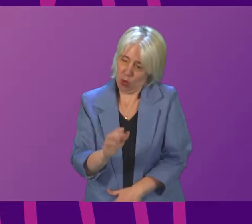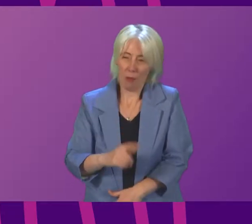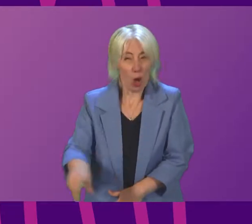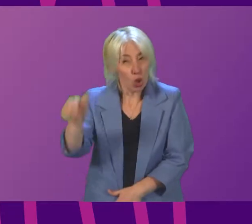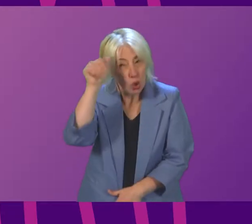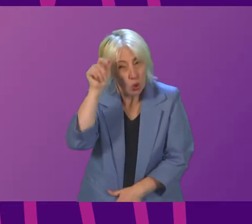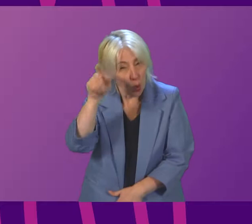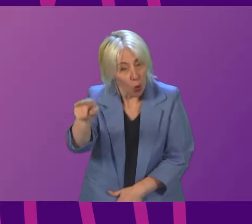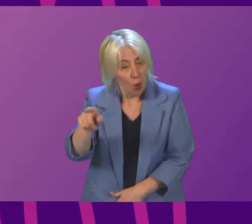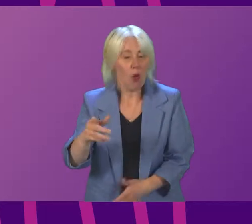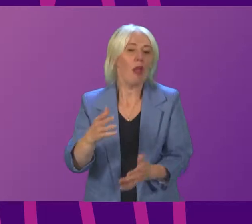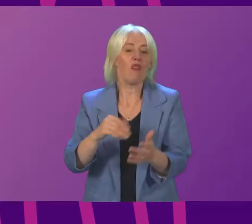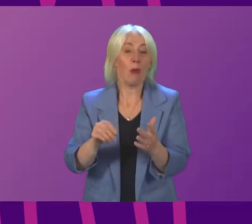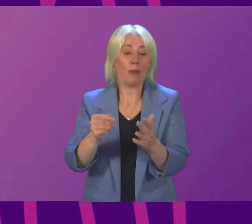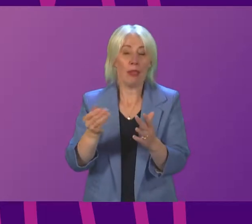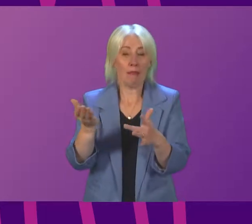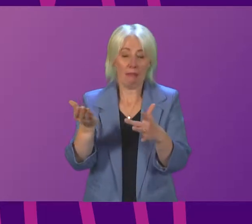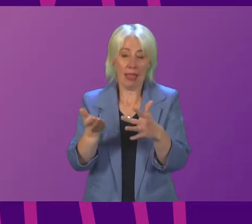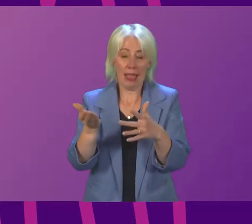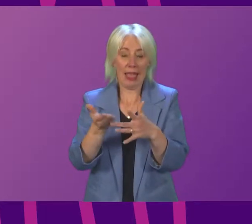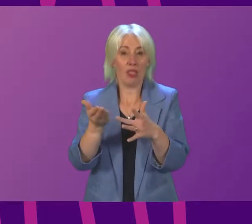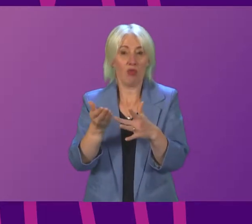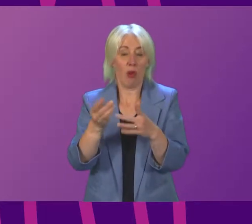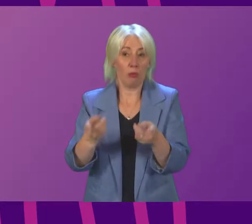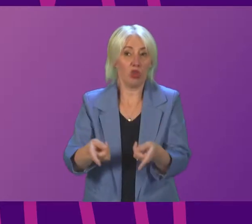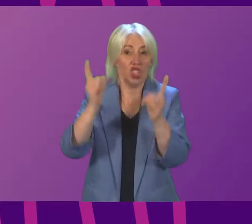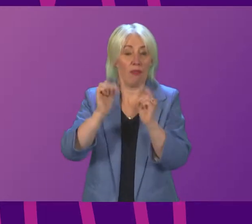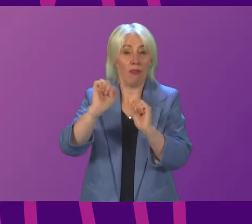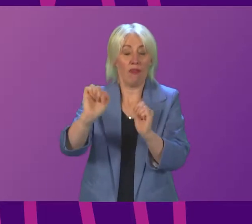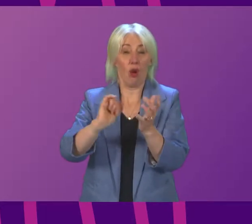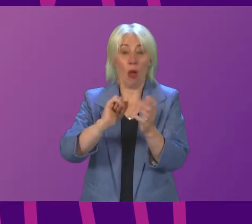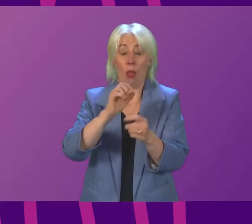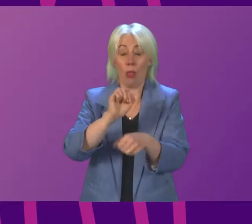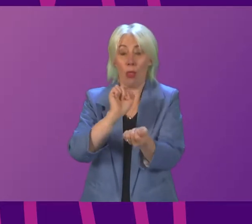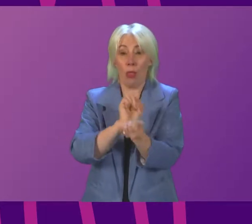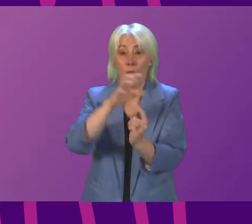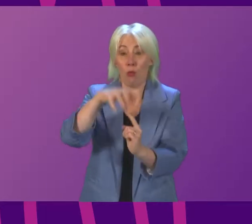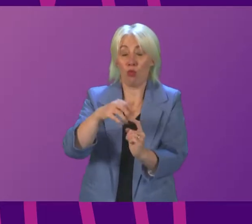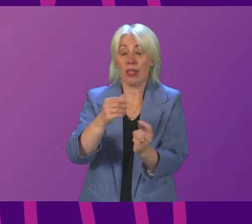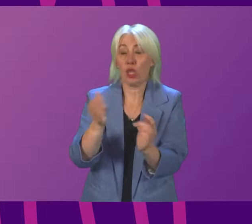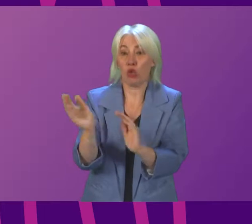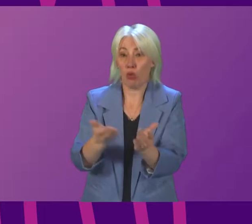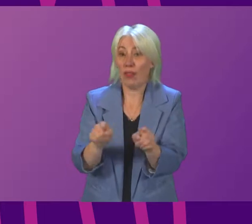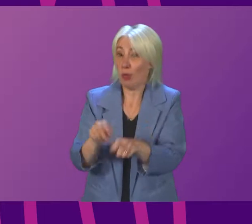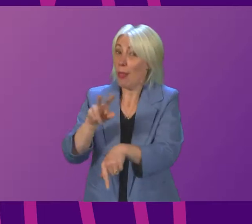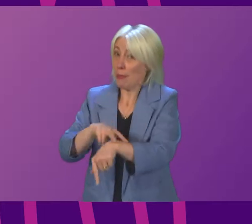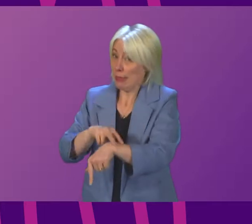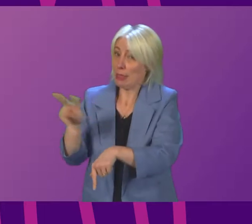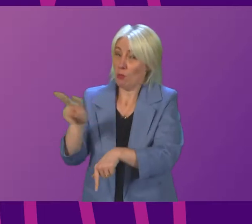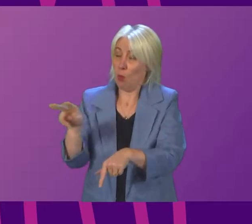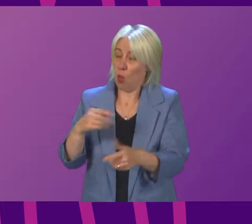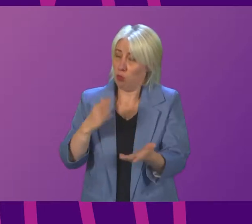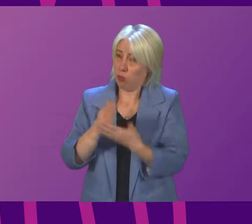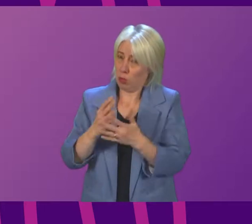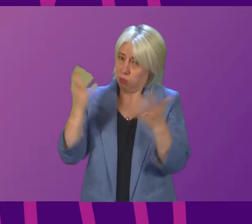I am sure if he has had correspondence from the Interim Chief Executive, that has been taken very seriously and has been discussed with the police as well. I think I am also right in saying that the